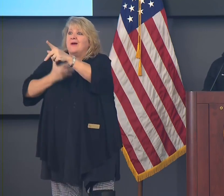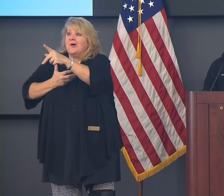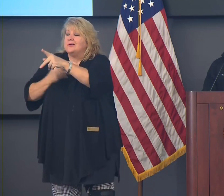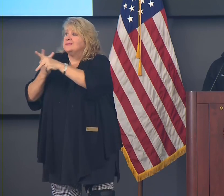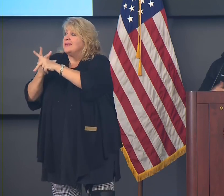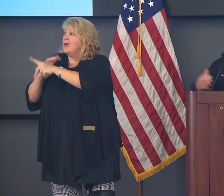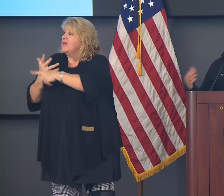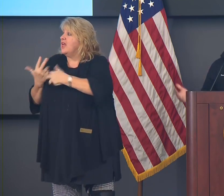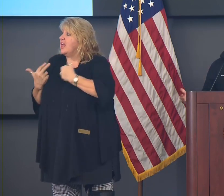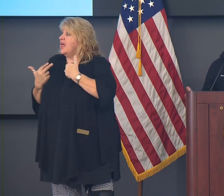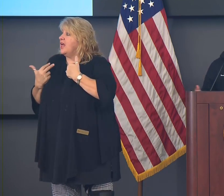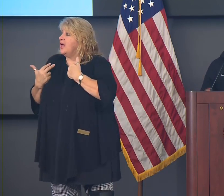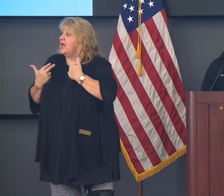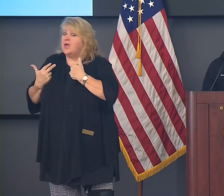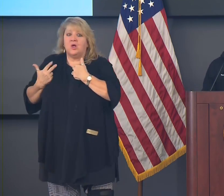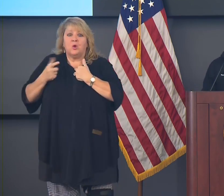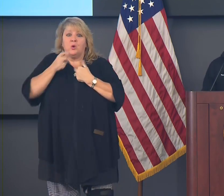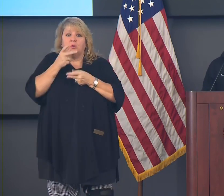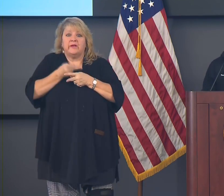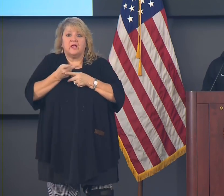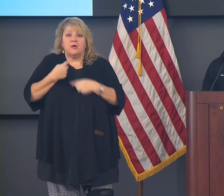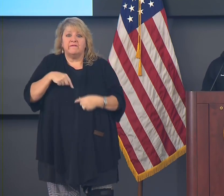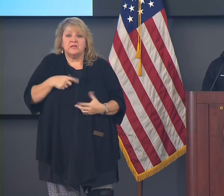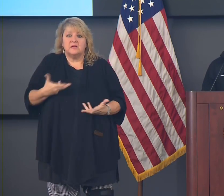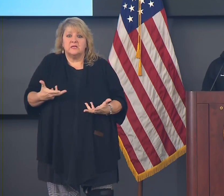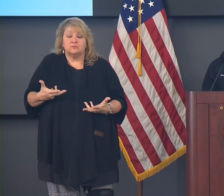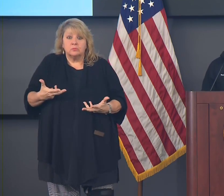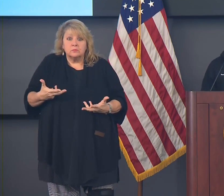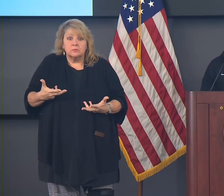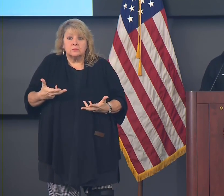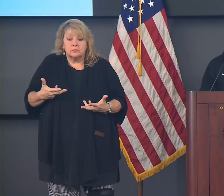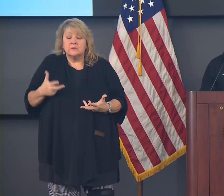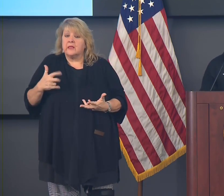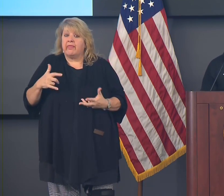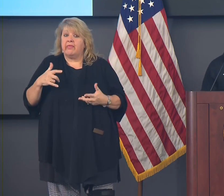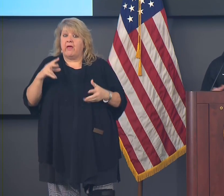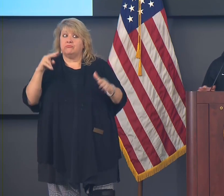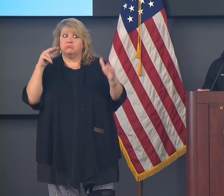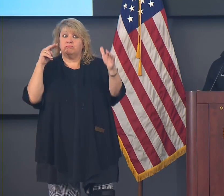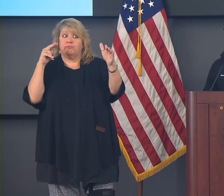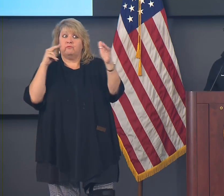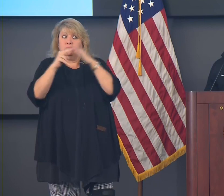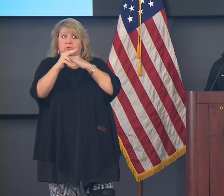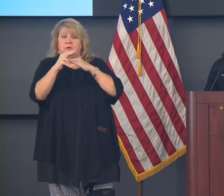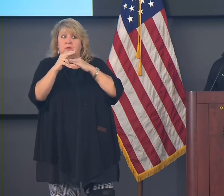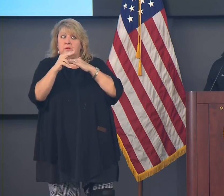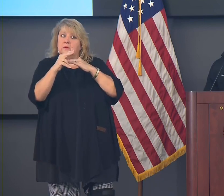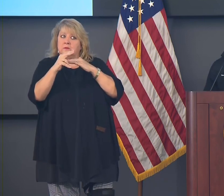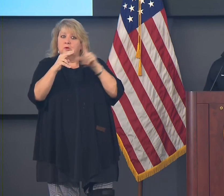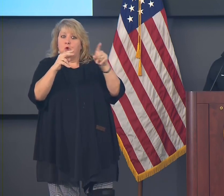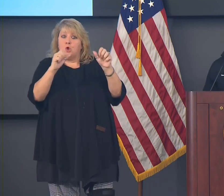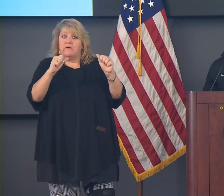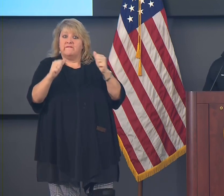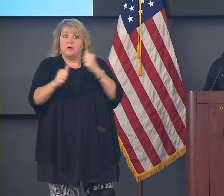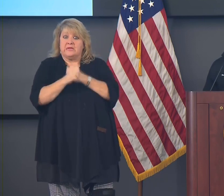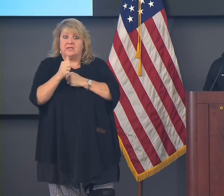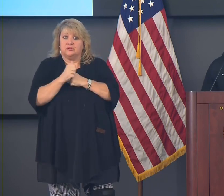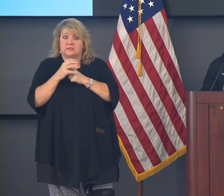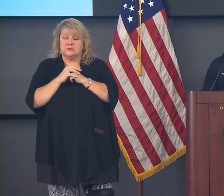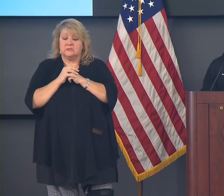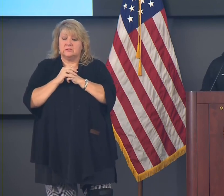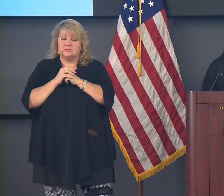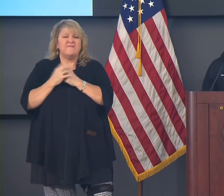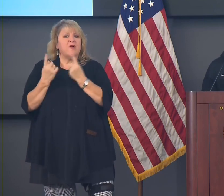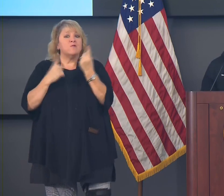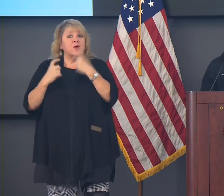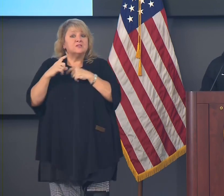act now because, again, the road ahead could be quite dangerous for us. I'd happy to answer any questions about the data. And if